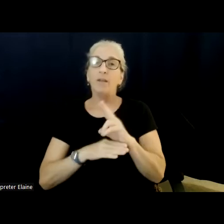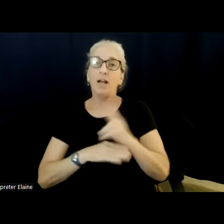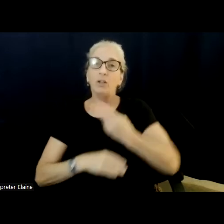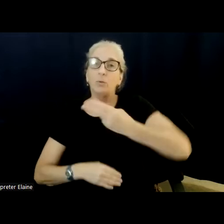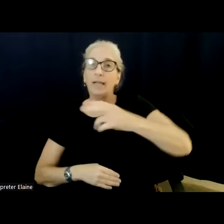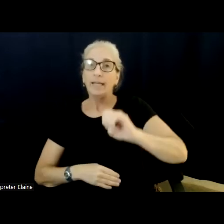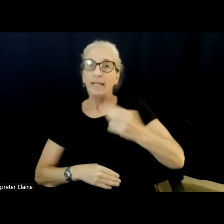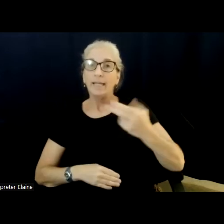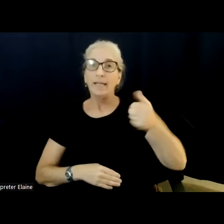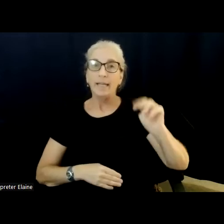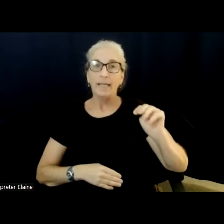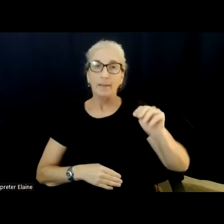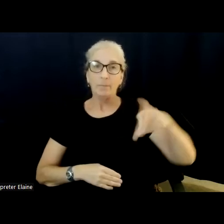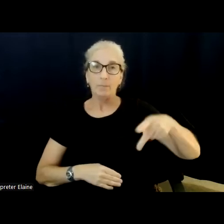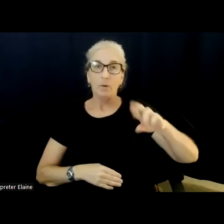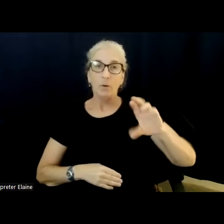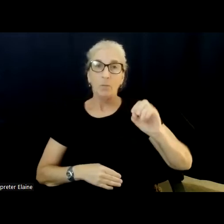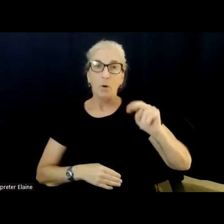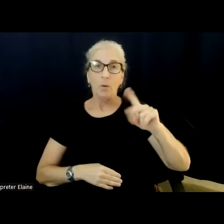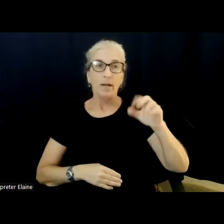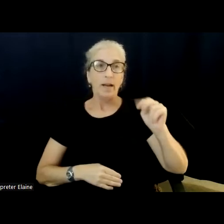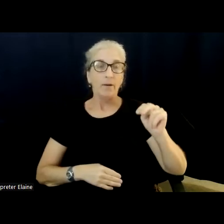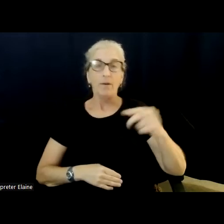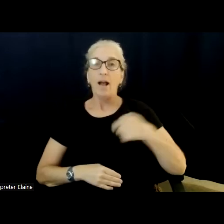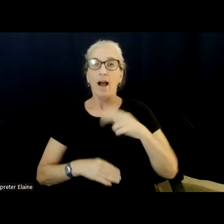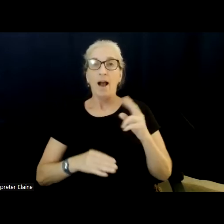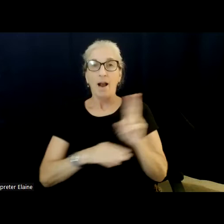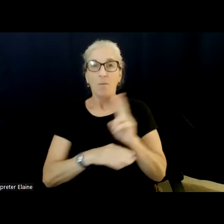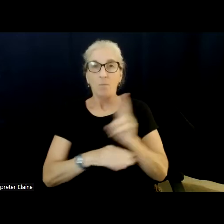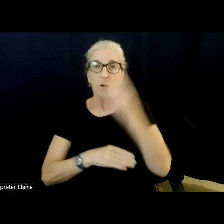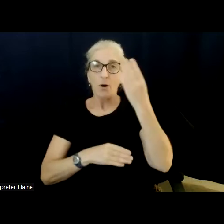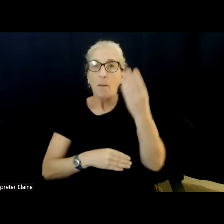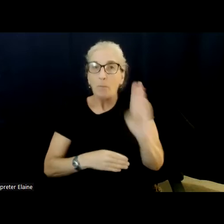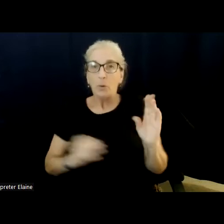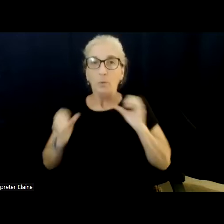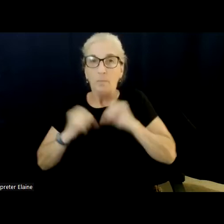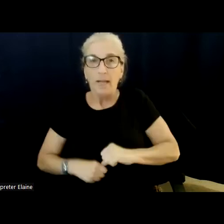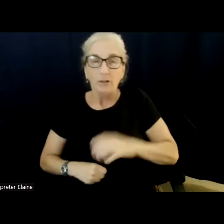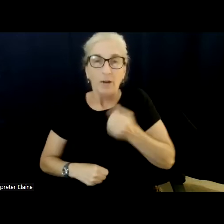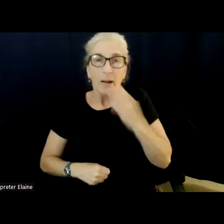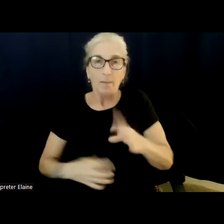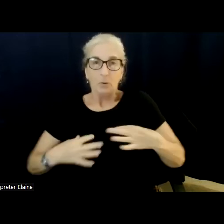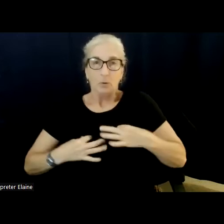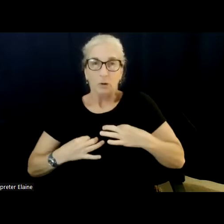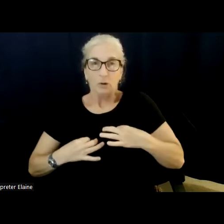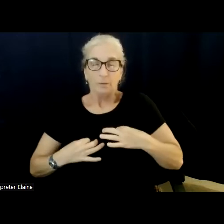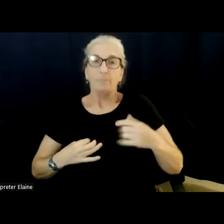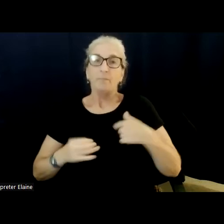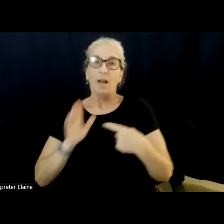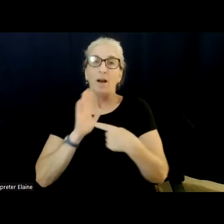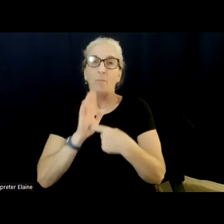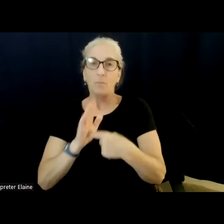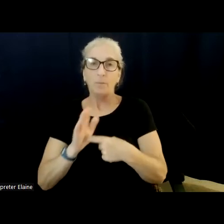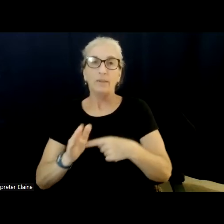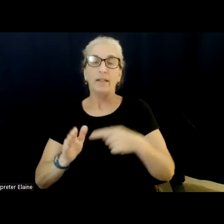I'm wearing a blue blazer and a blue cotton shirt. I've been a member of Congress for eight years, representing Virginia's 8th District,